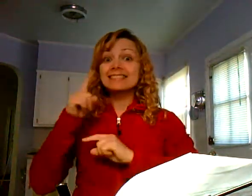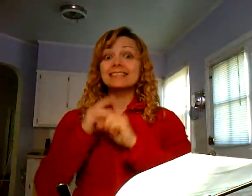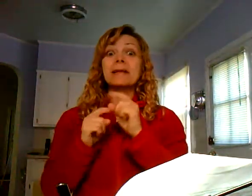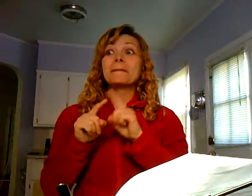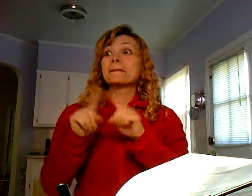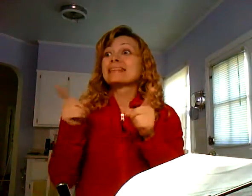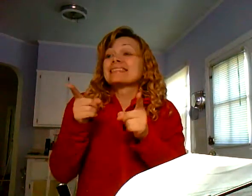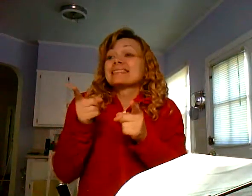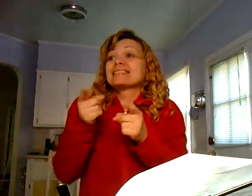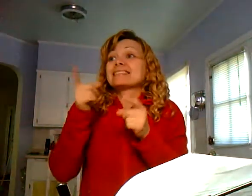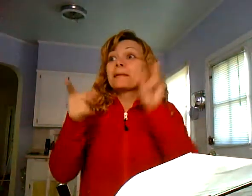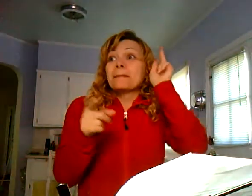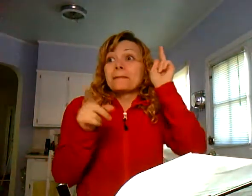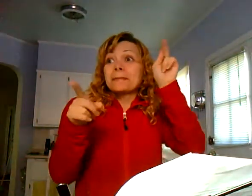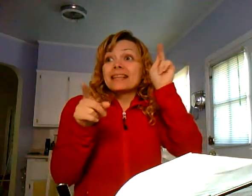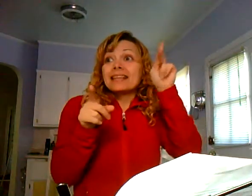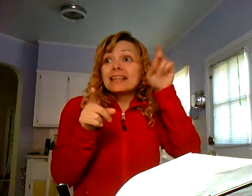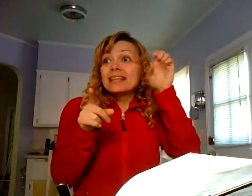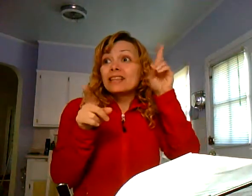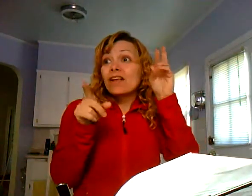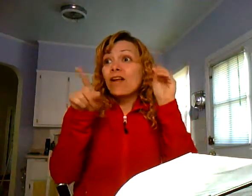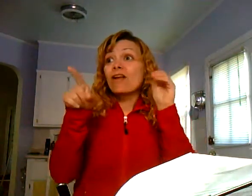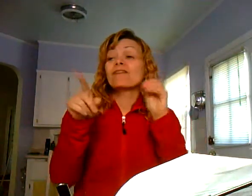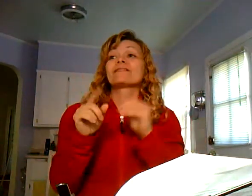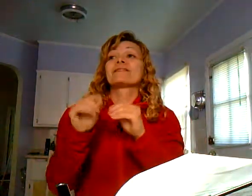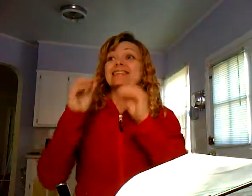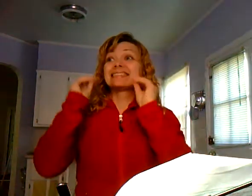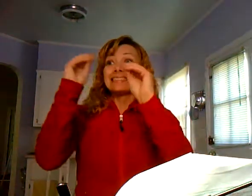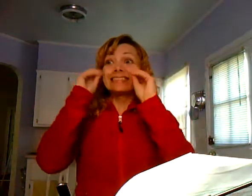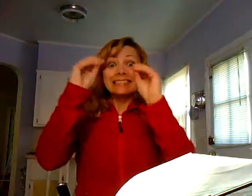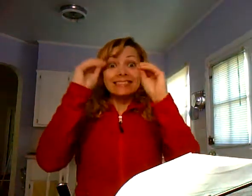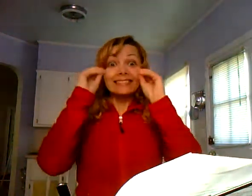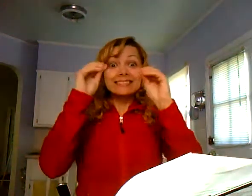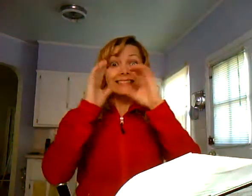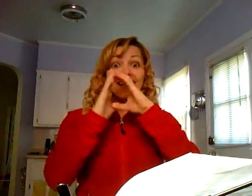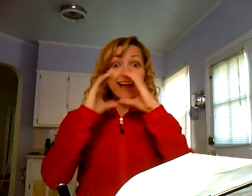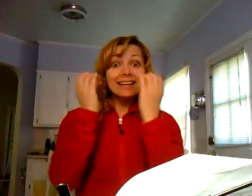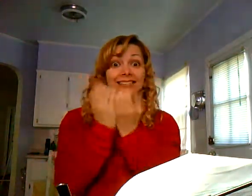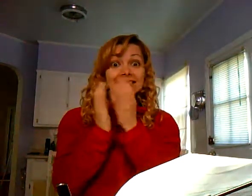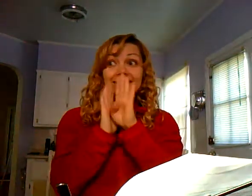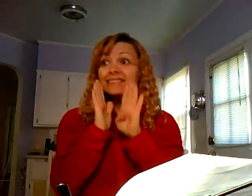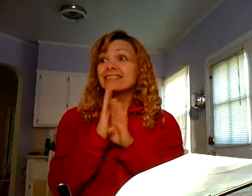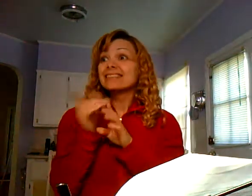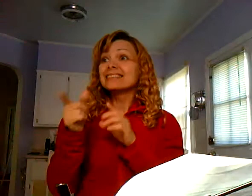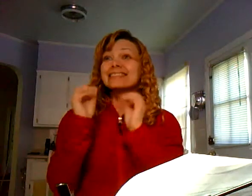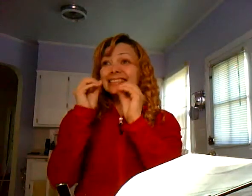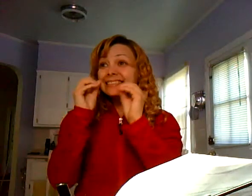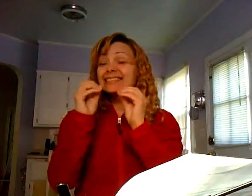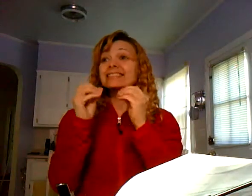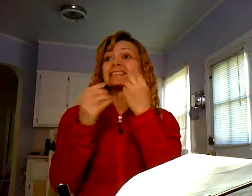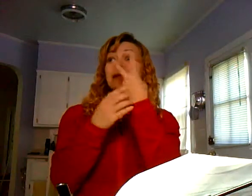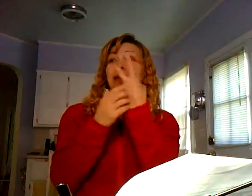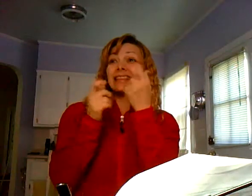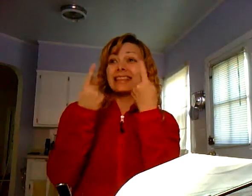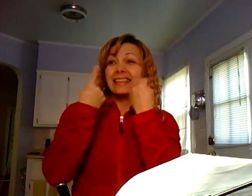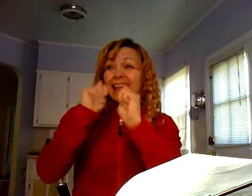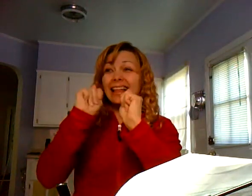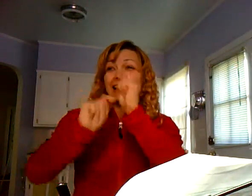who knew sign language and could interpret for me. Pedro was teaching the Bible class and